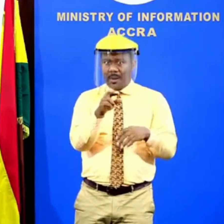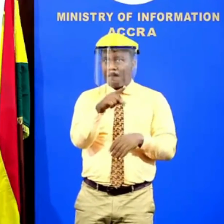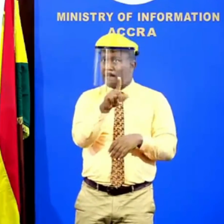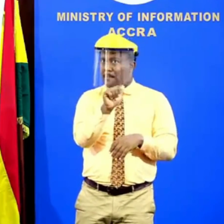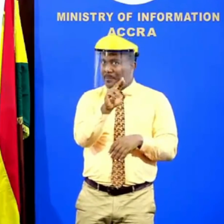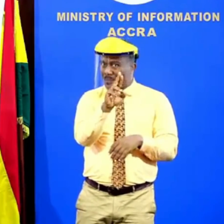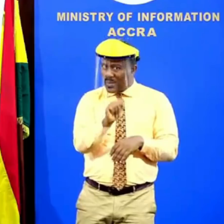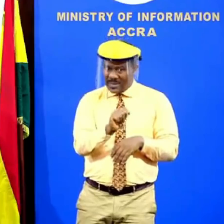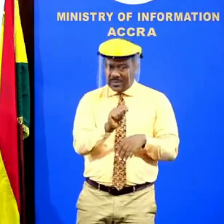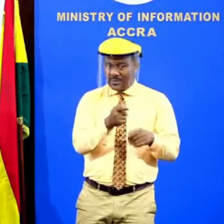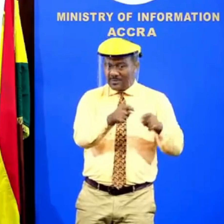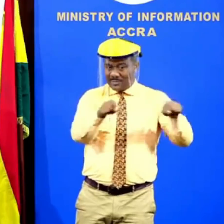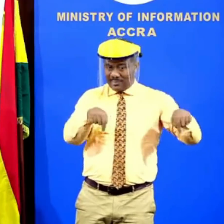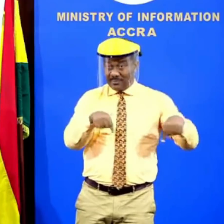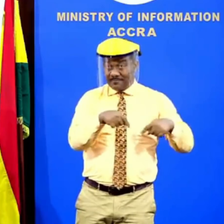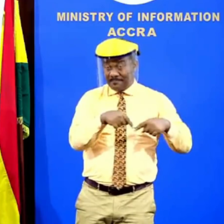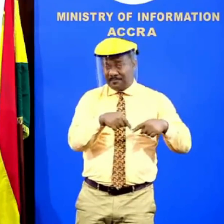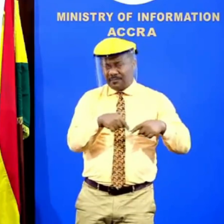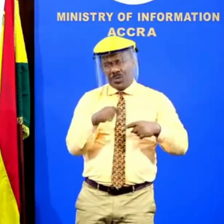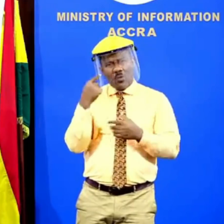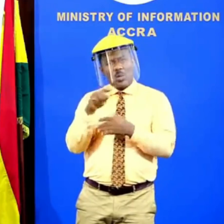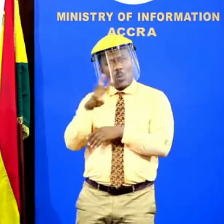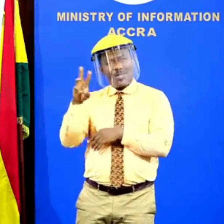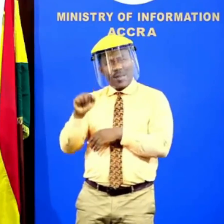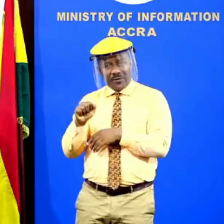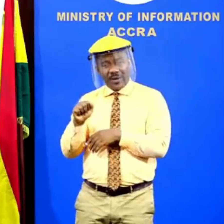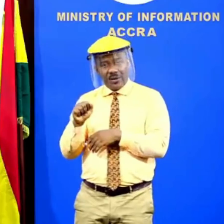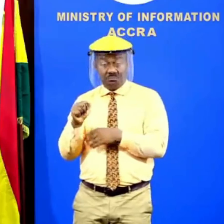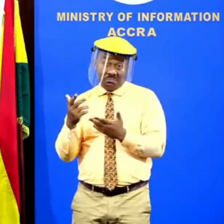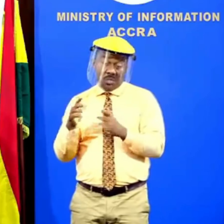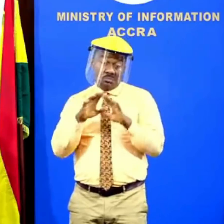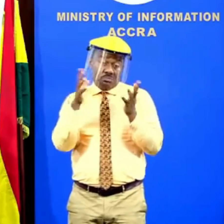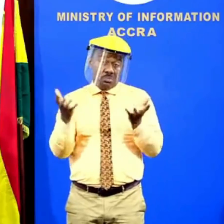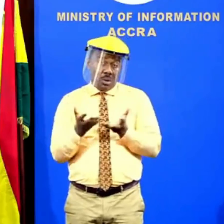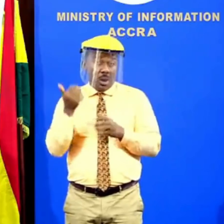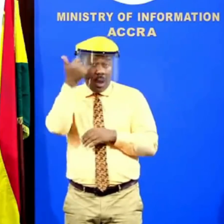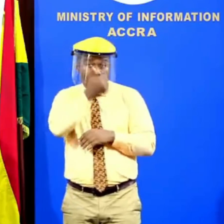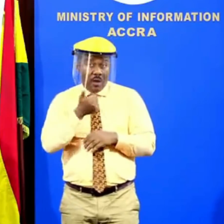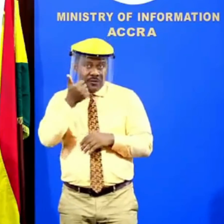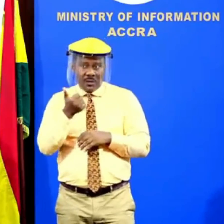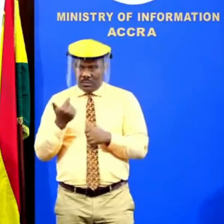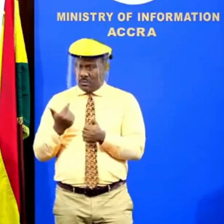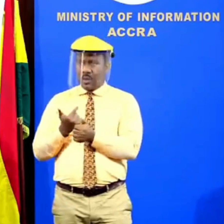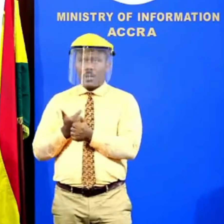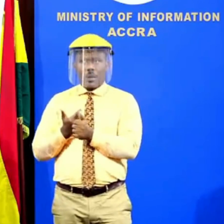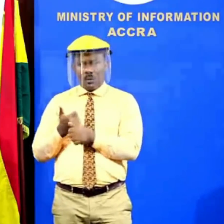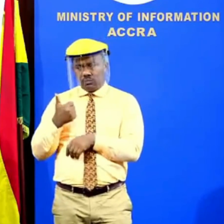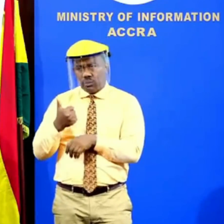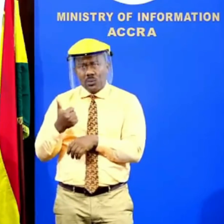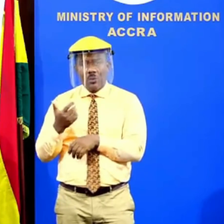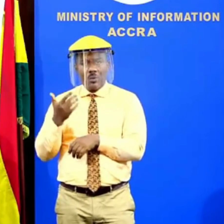have, if you talk about Sub-Saharan Africa, and indeed Africa as a whole, we are one of the countries